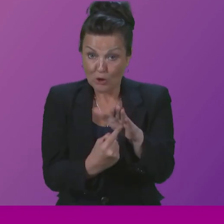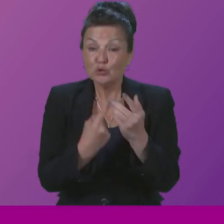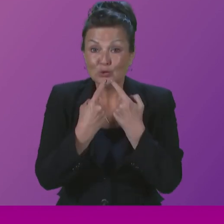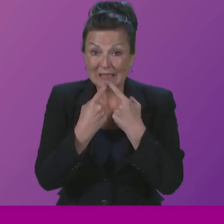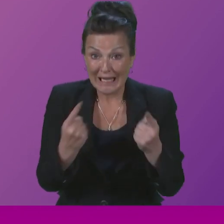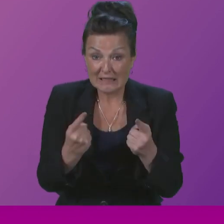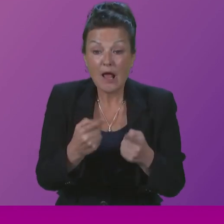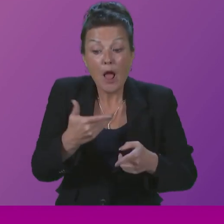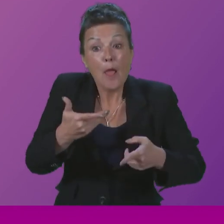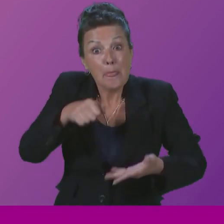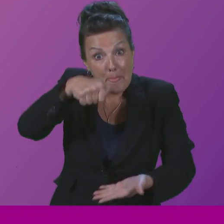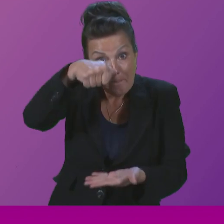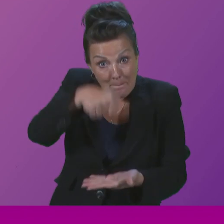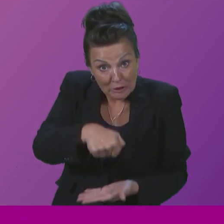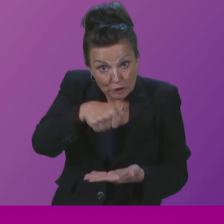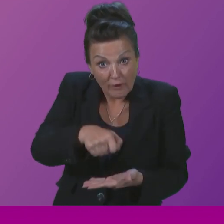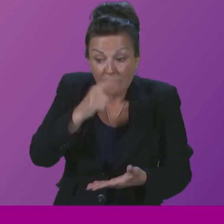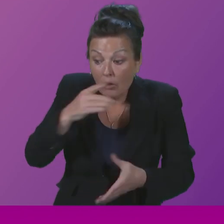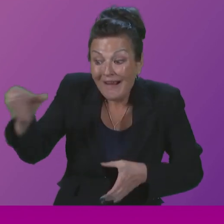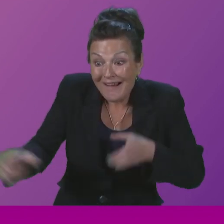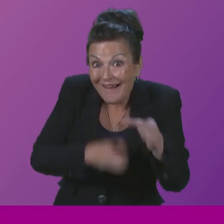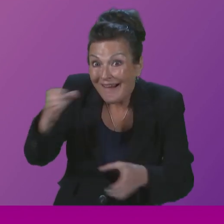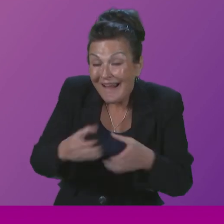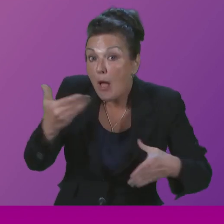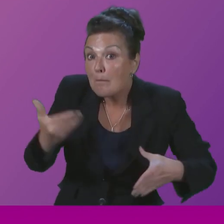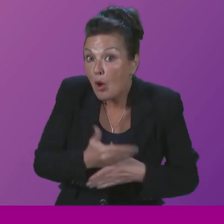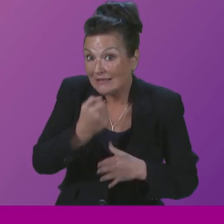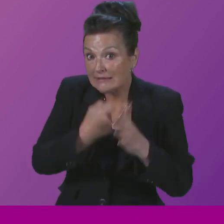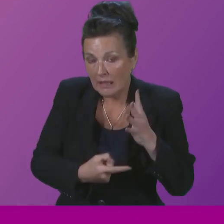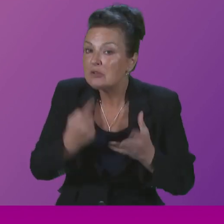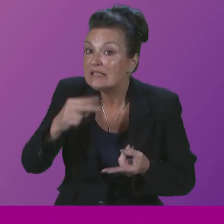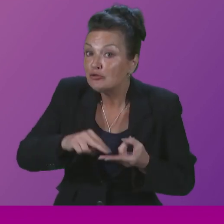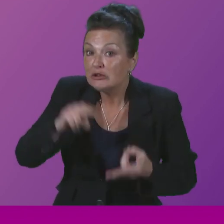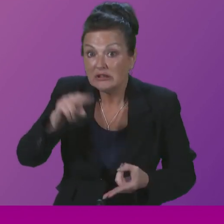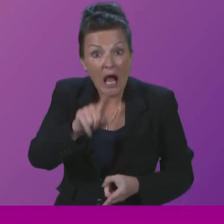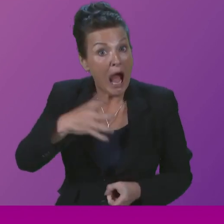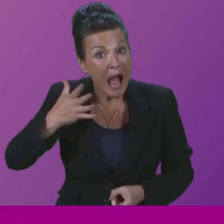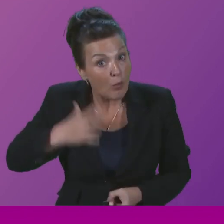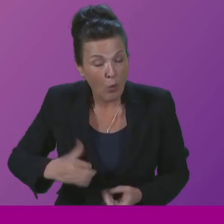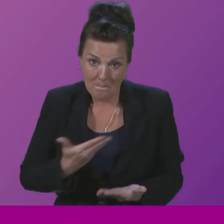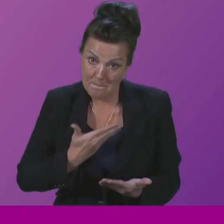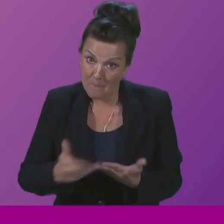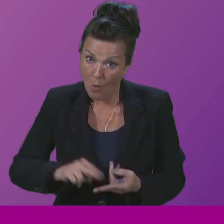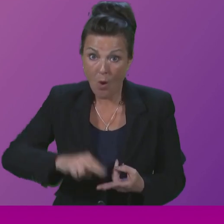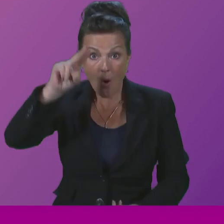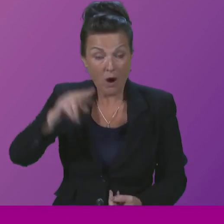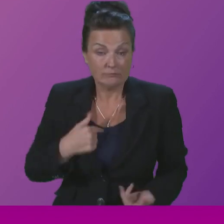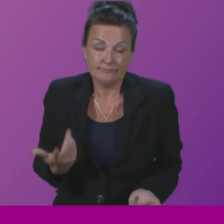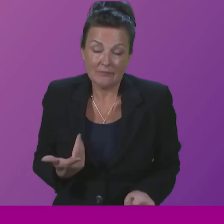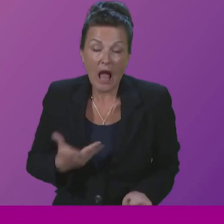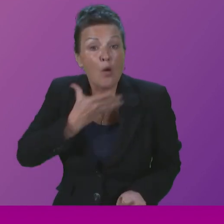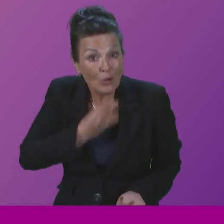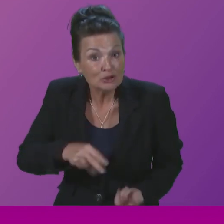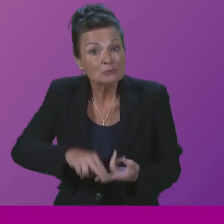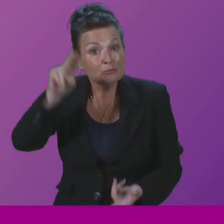increasing. It is not increasing by as much as we would like it to because of the choices we are being forced to make because our